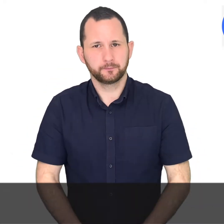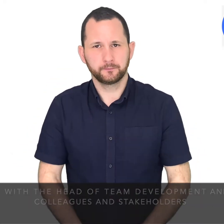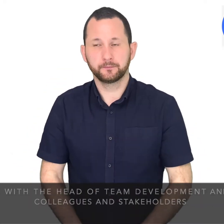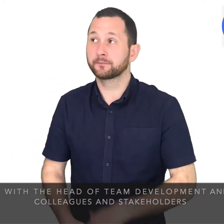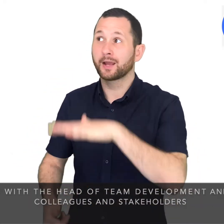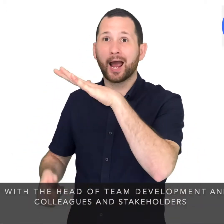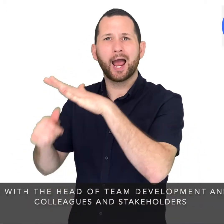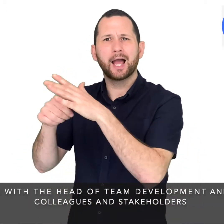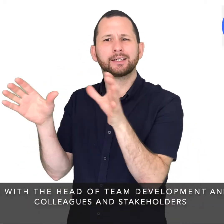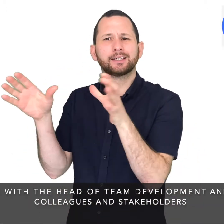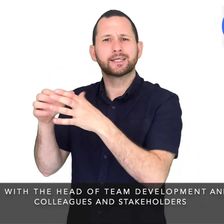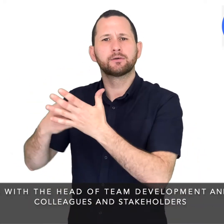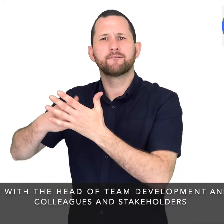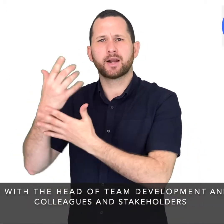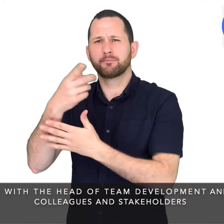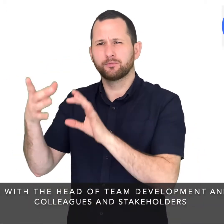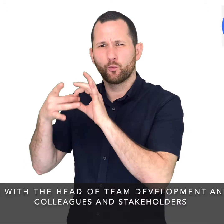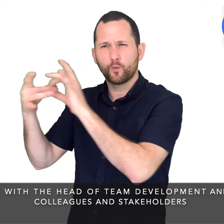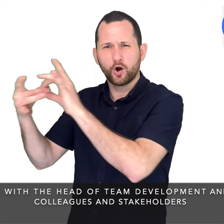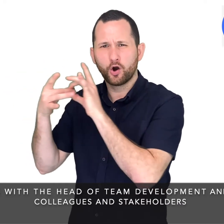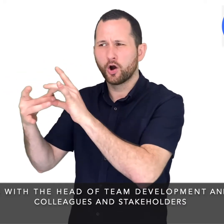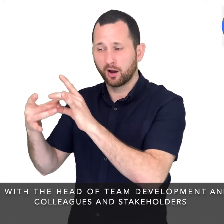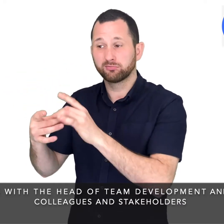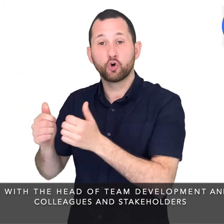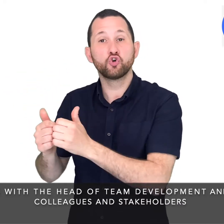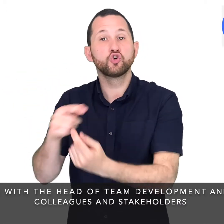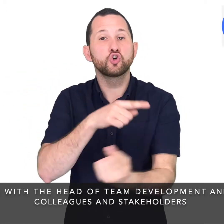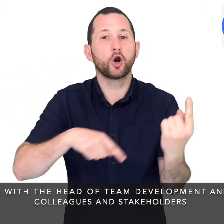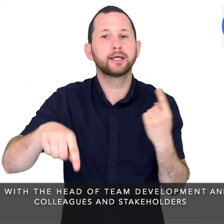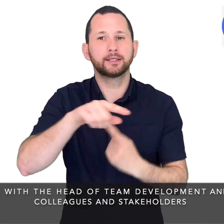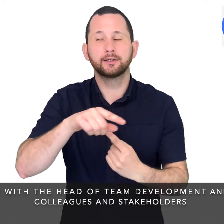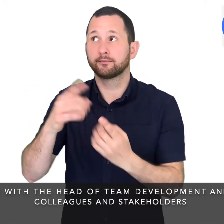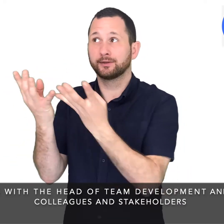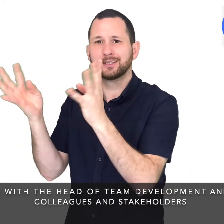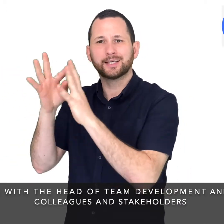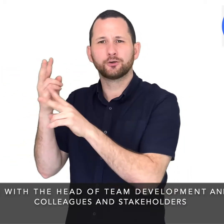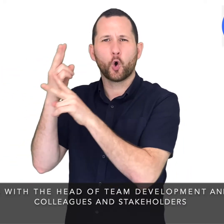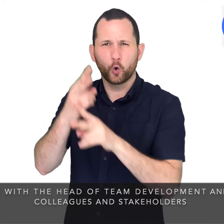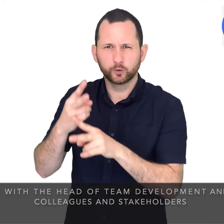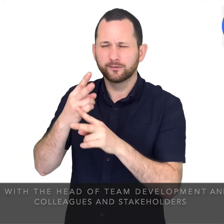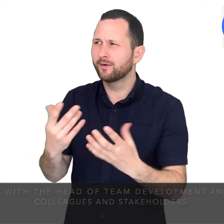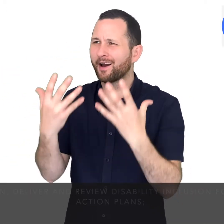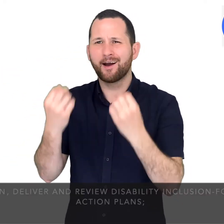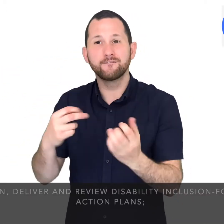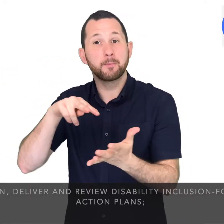Work with the Head of Team Development and key colleagues and stakeholders to plan,